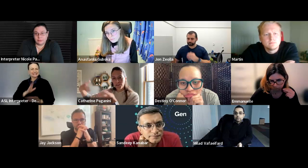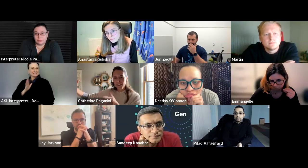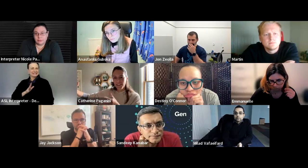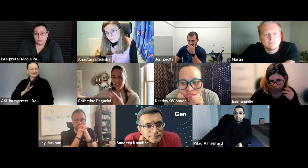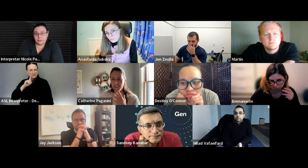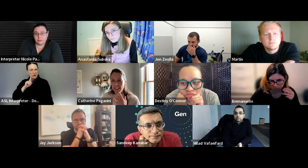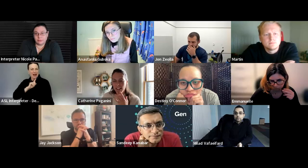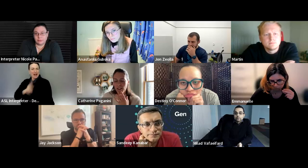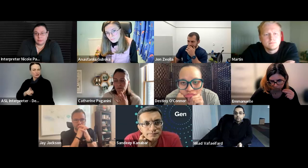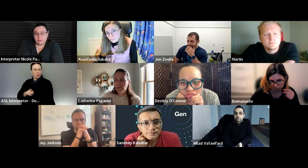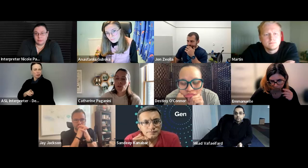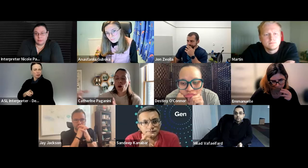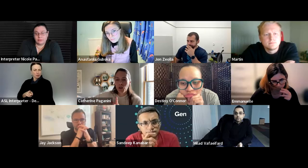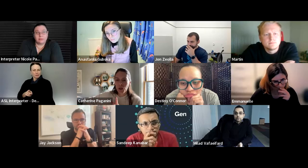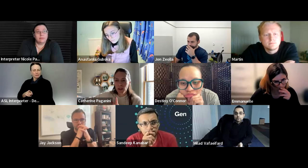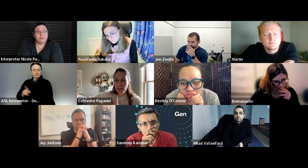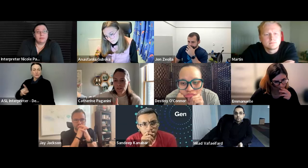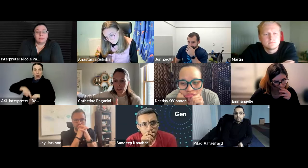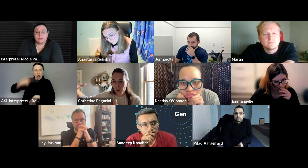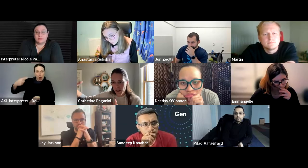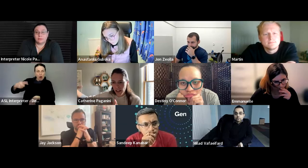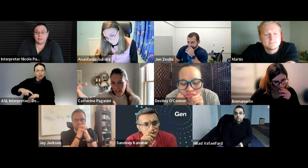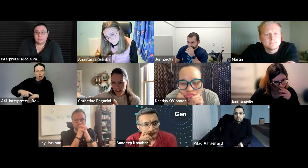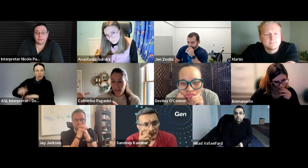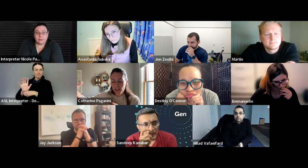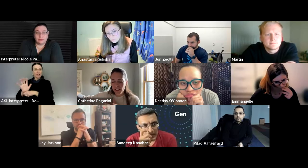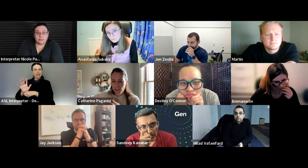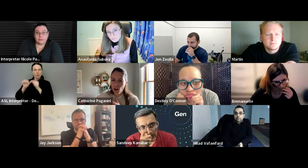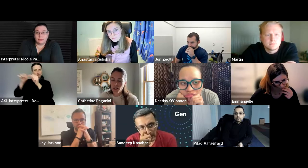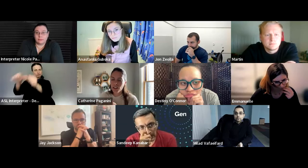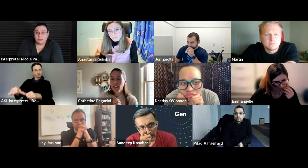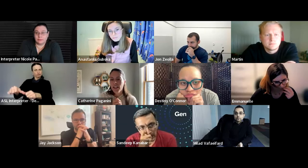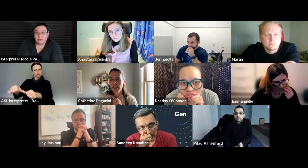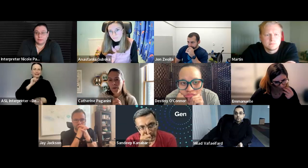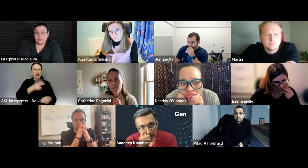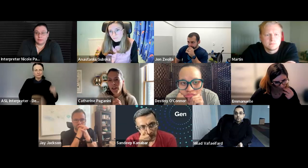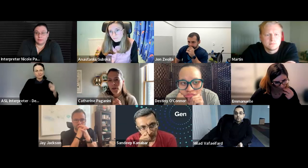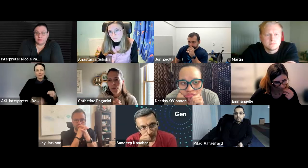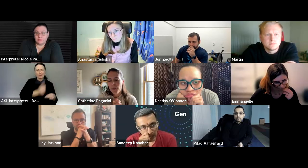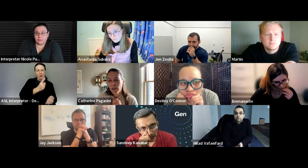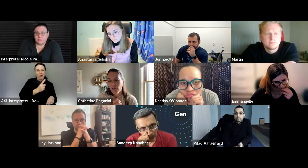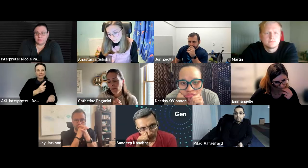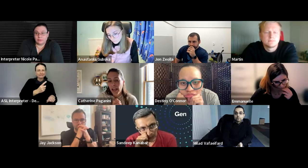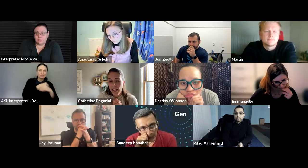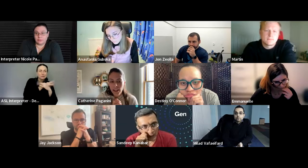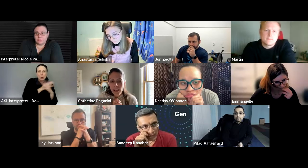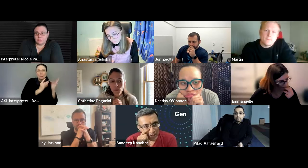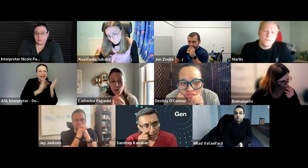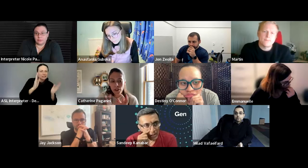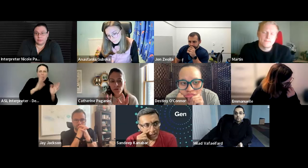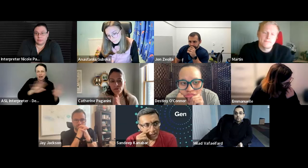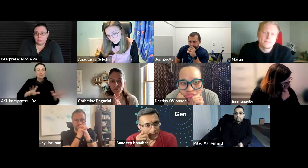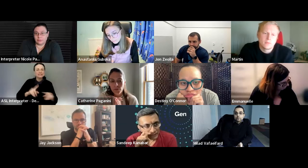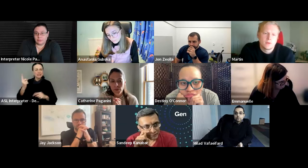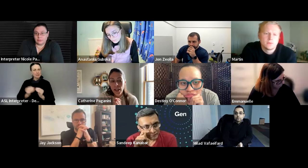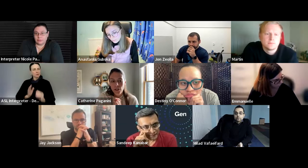actual uh like long-term kind of video that is lives a little longer um yeah i think it